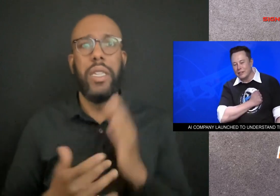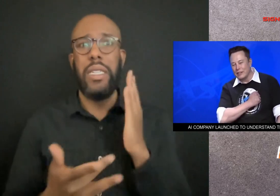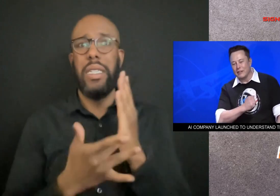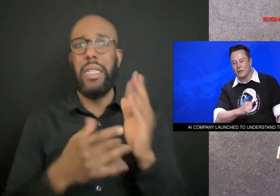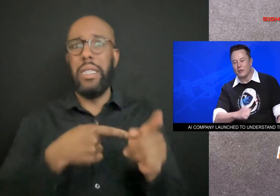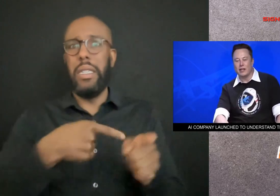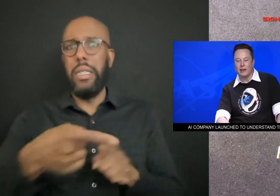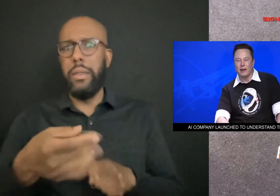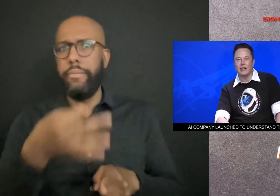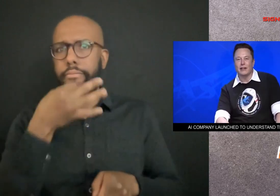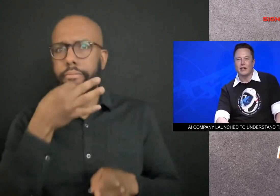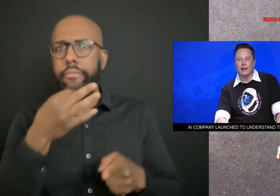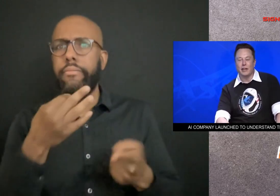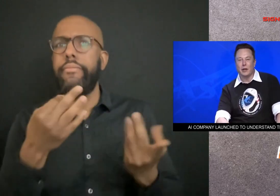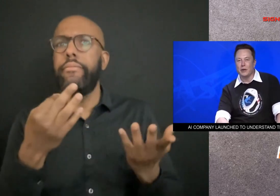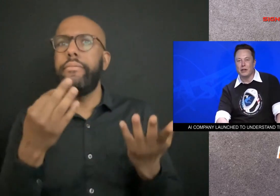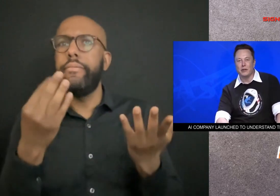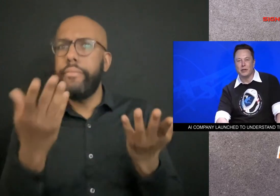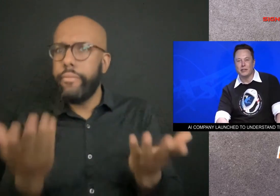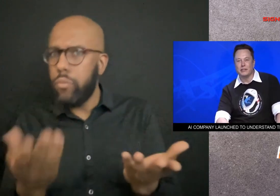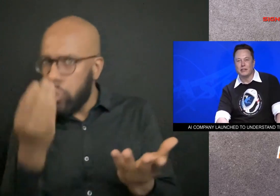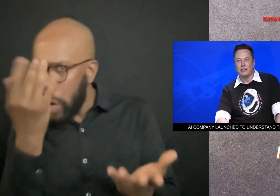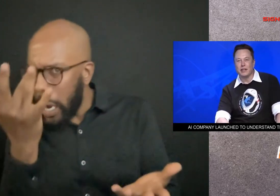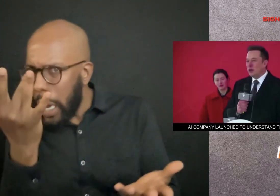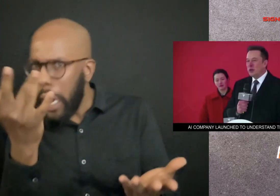say, here's why this announcement is a little confusing.